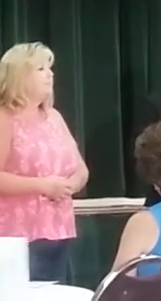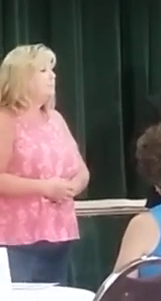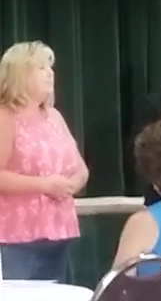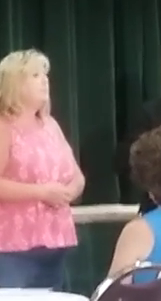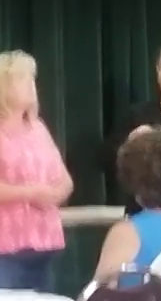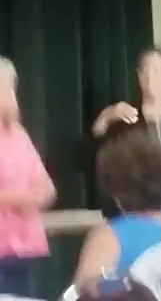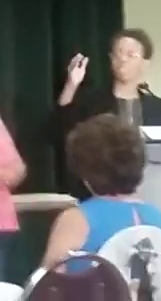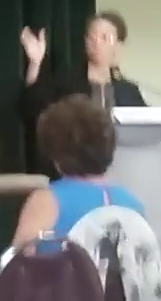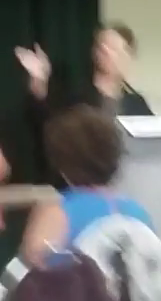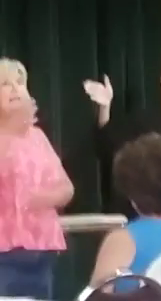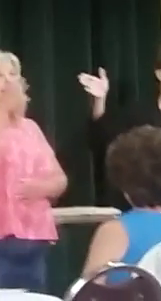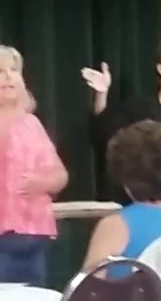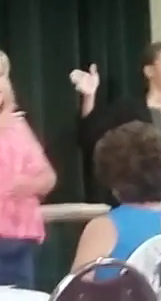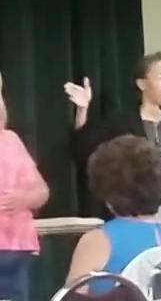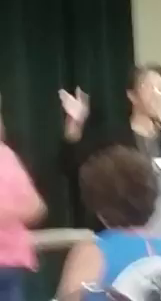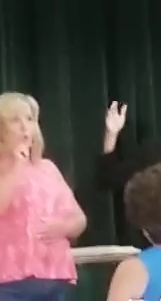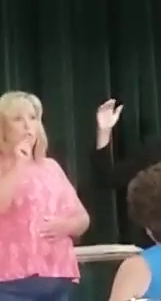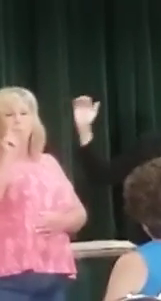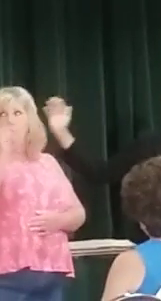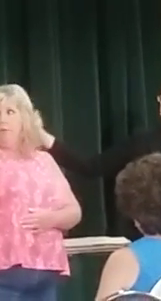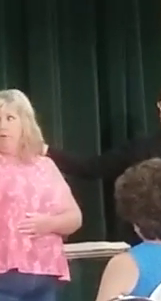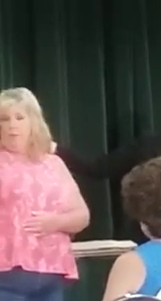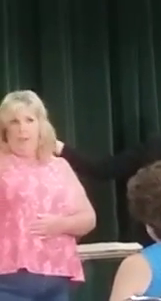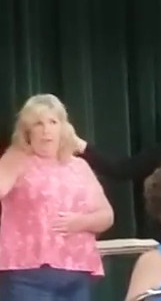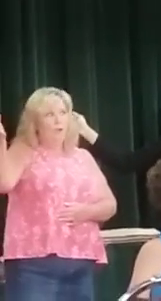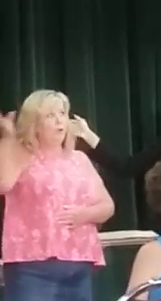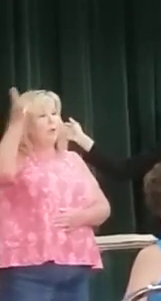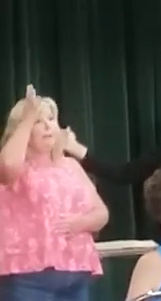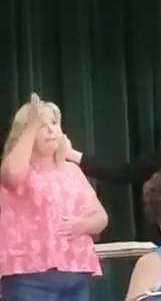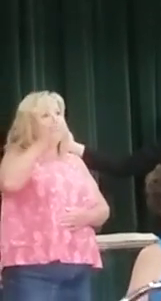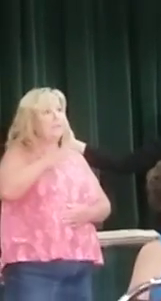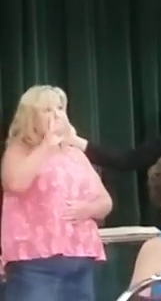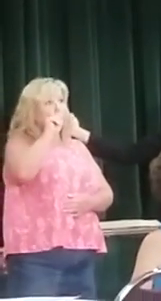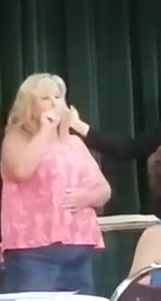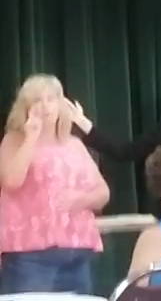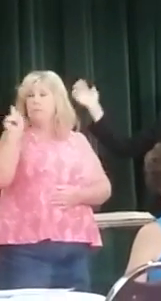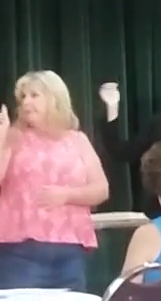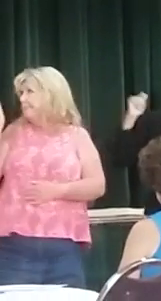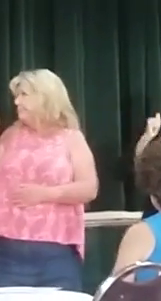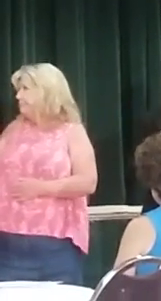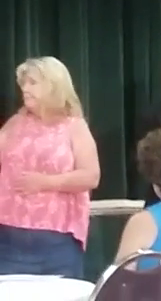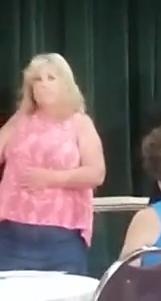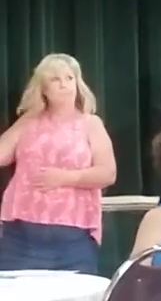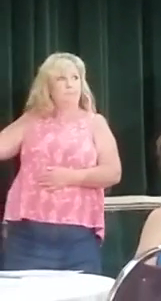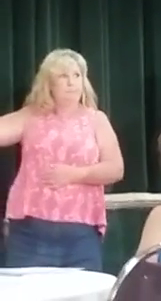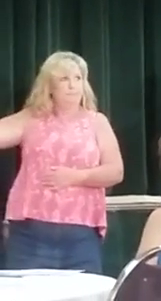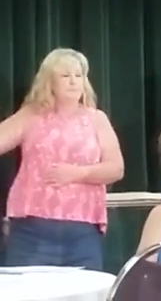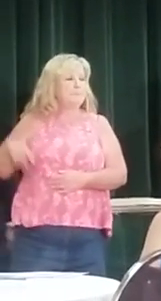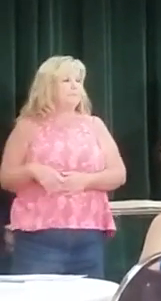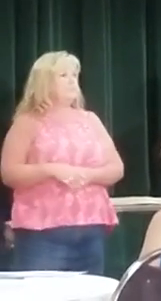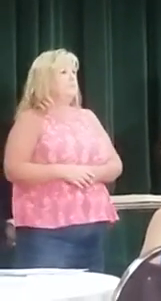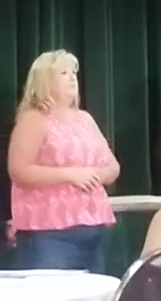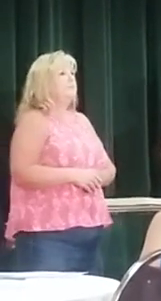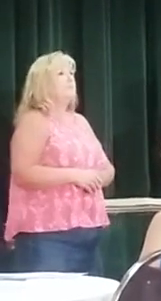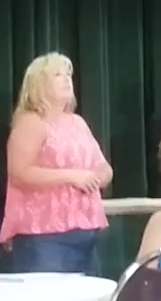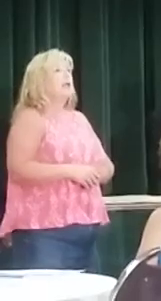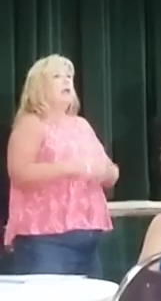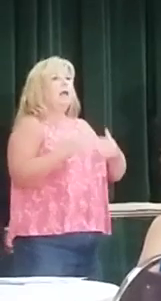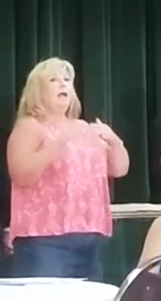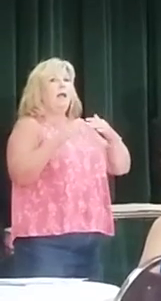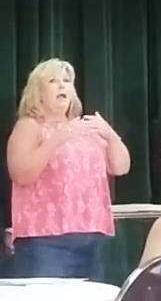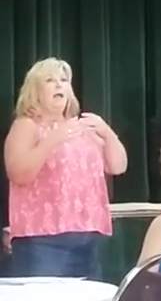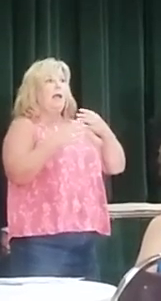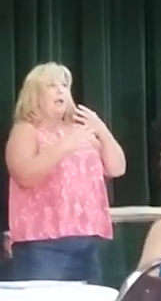The washrooms, the ladies' washroom is just right here. The man's washroom is around the corner, and the exits